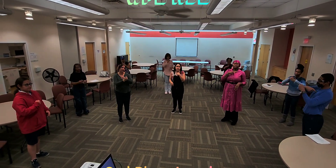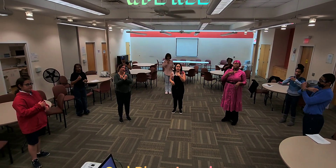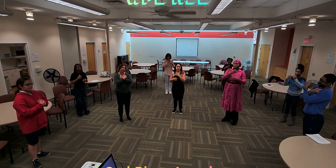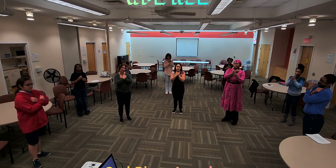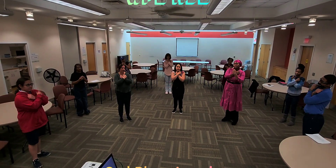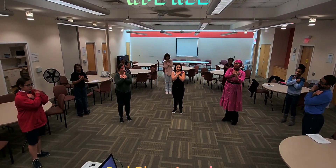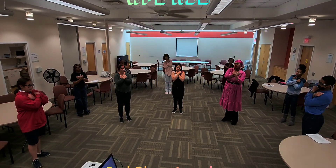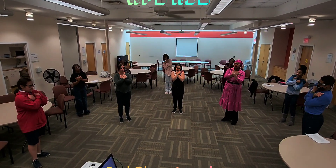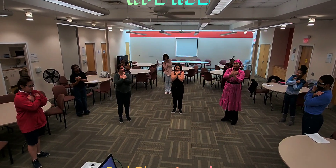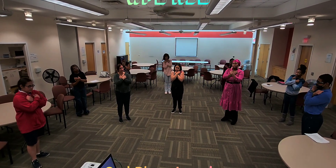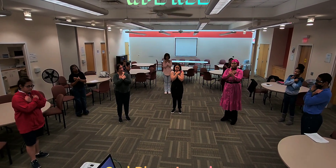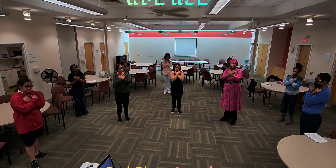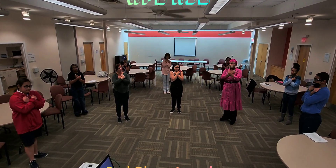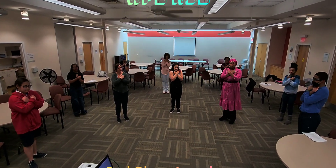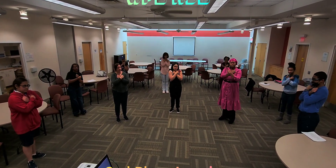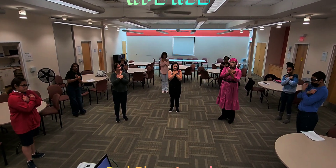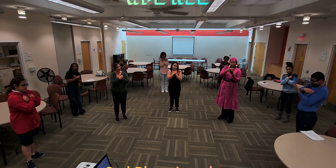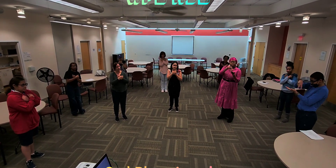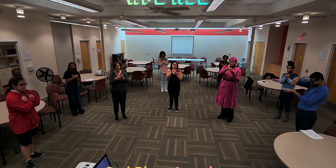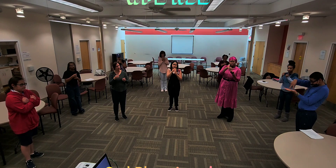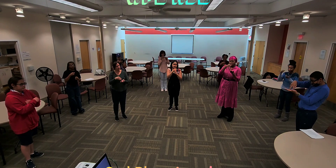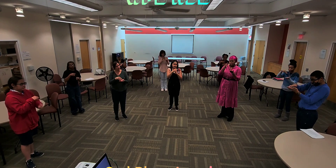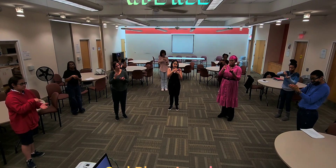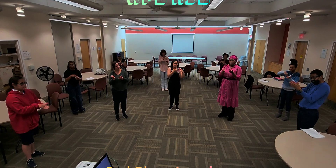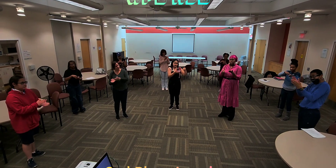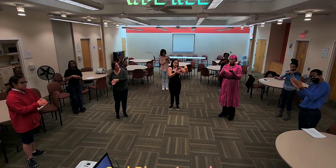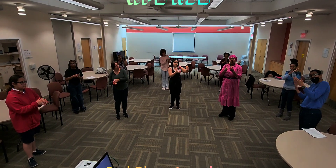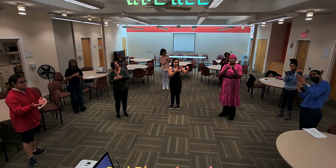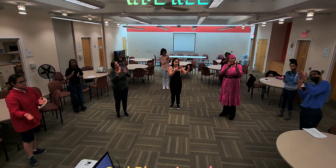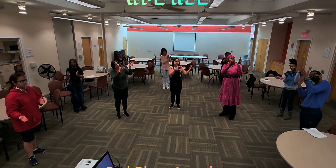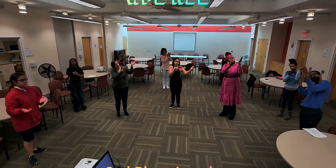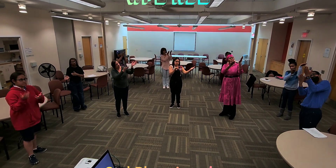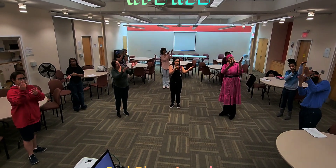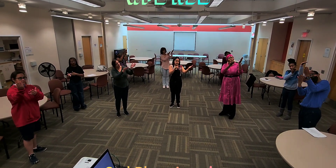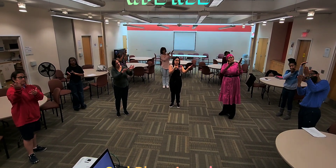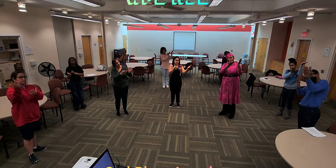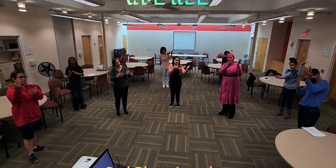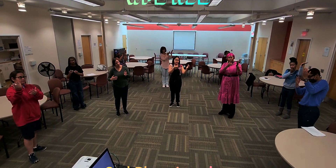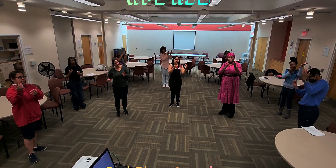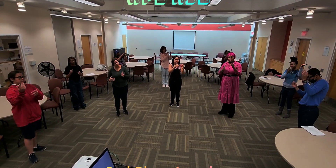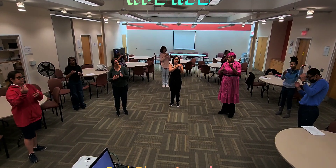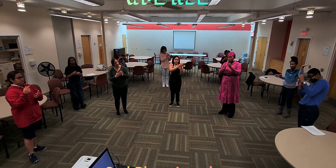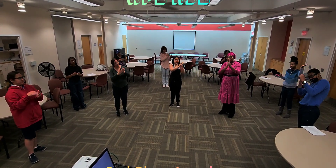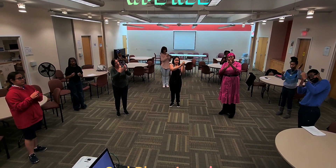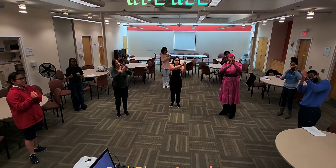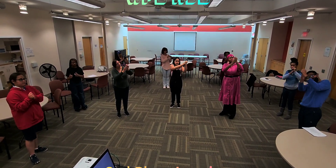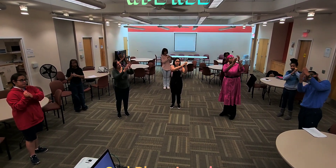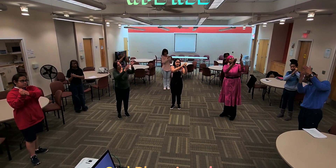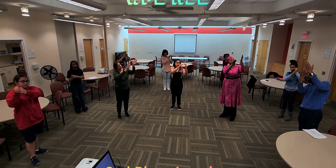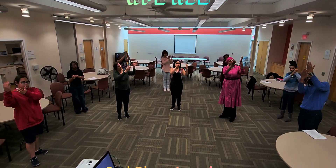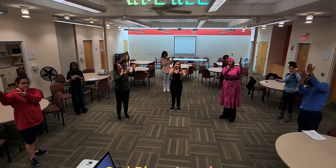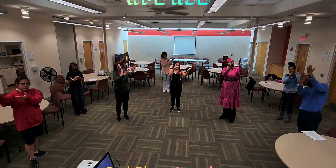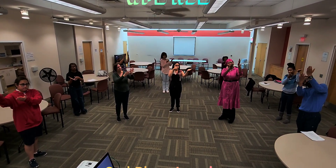I love Stand beside her and guide her